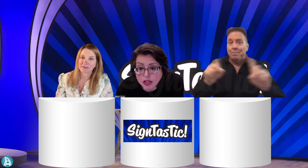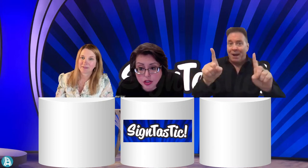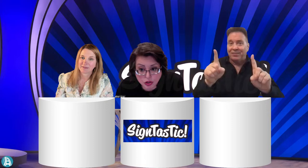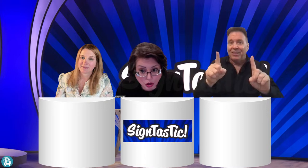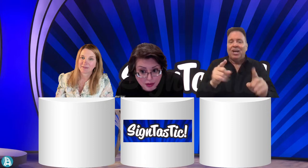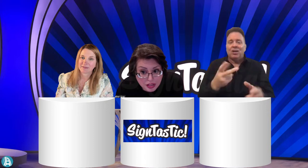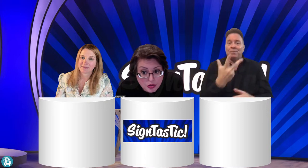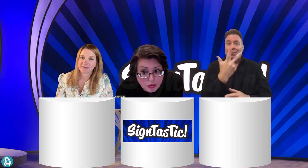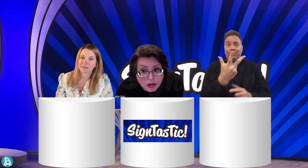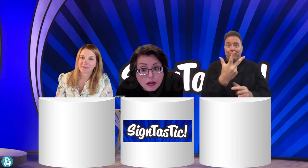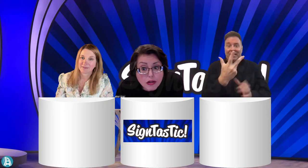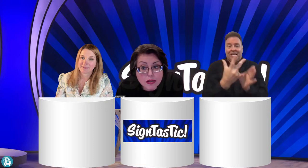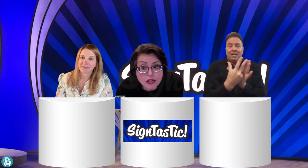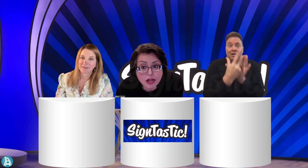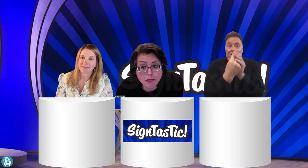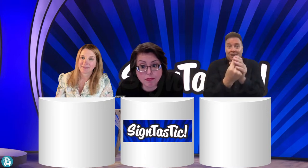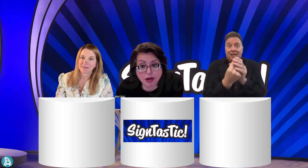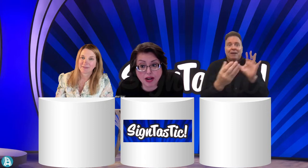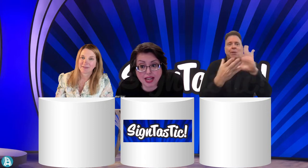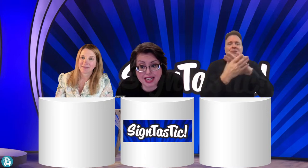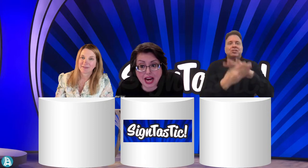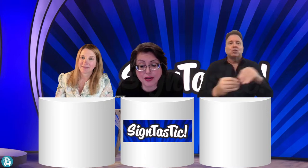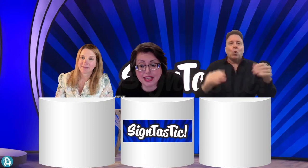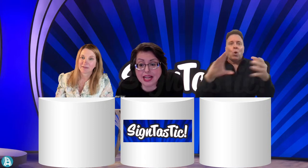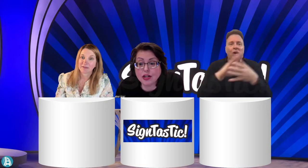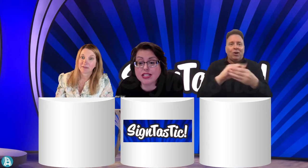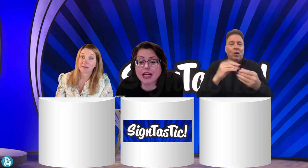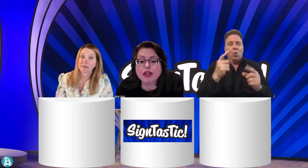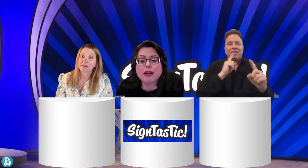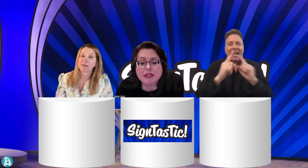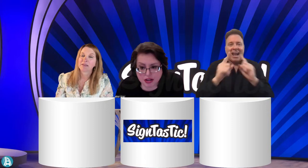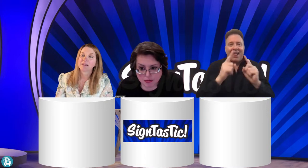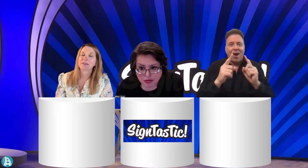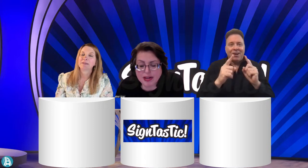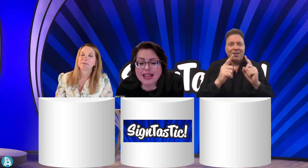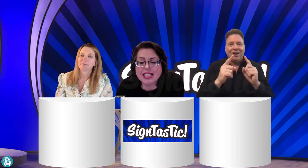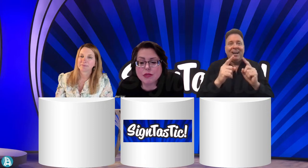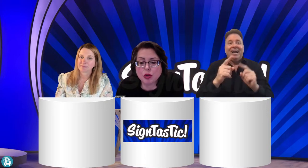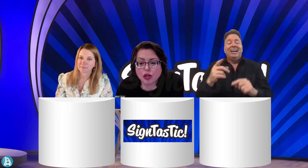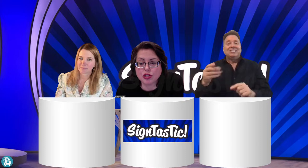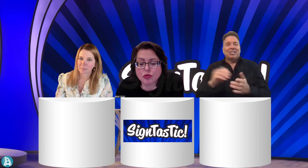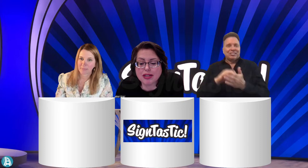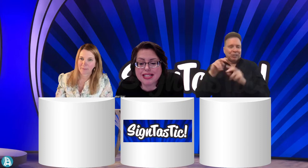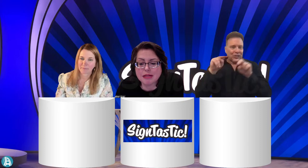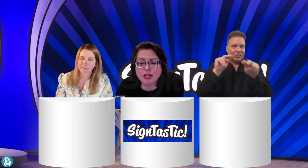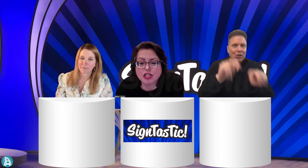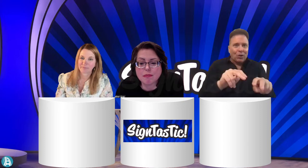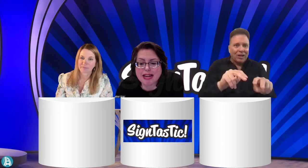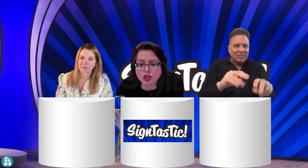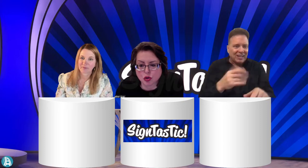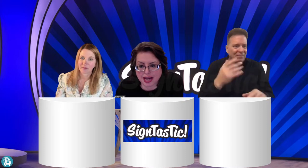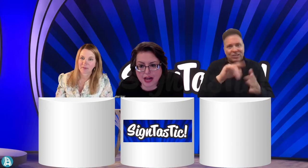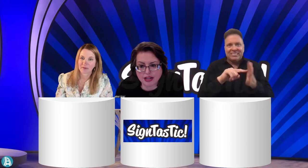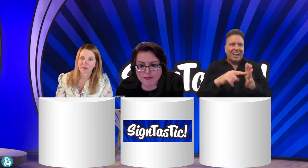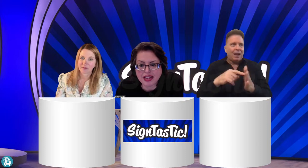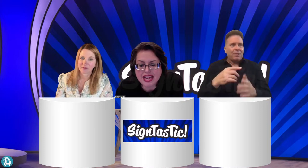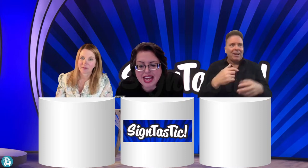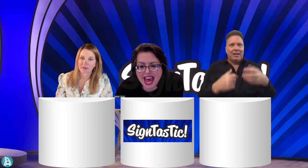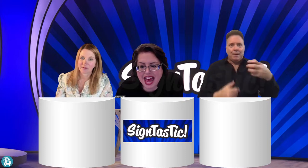You already know the word, but now here's take three of them, three of these words, three of these images and make a story out of it. And